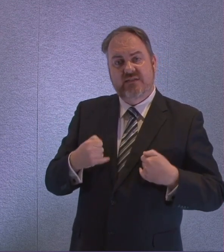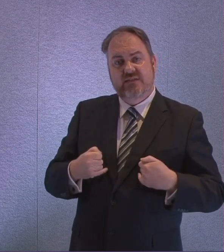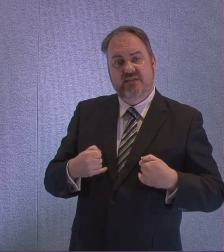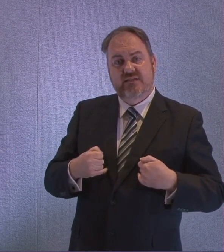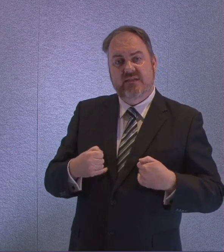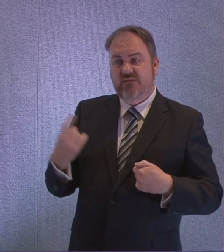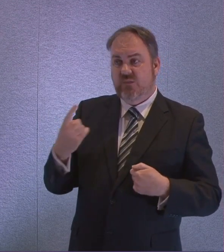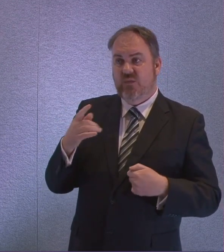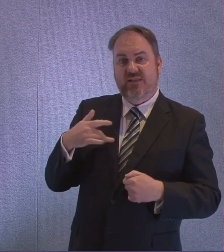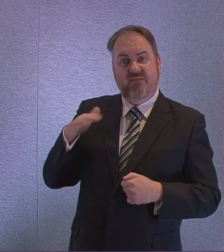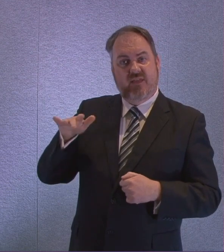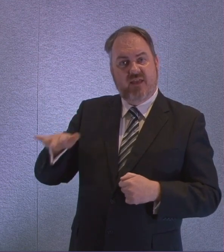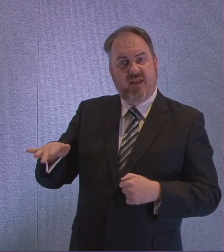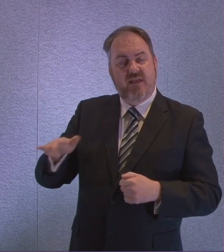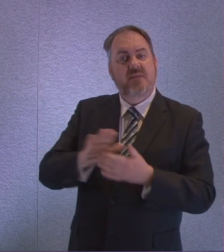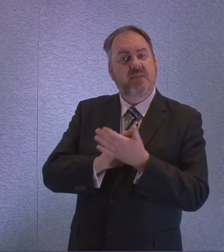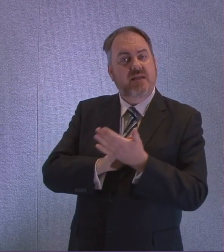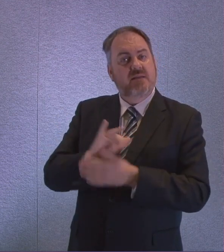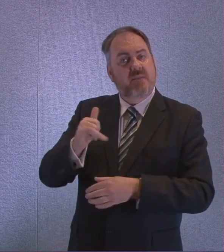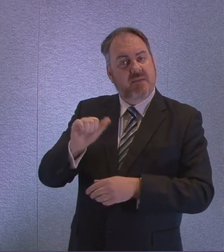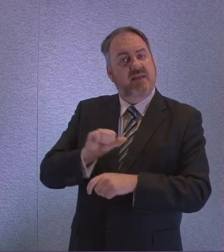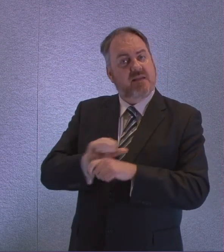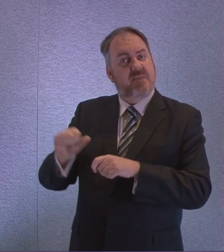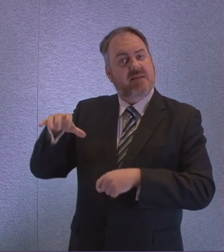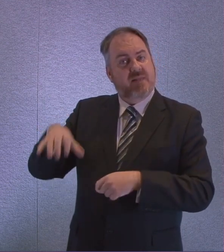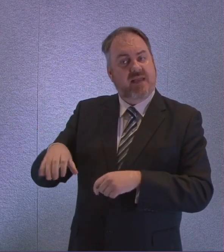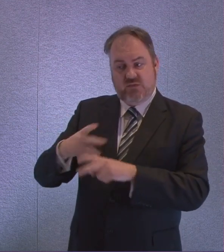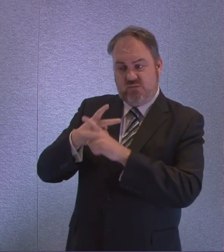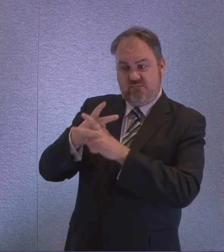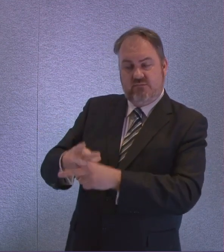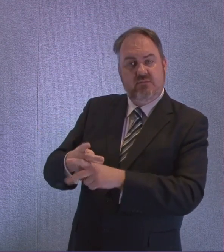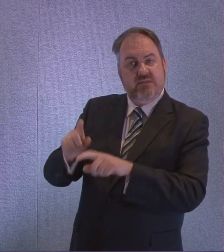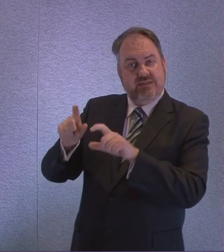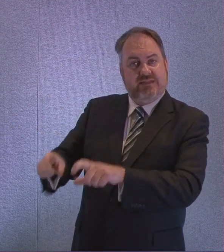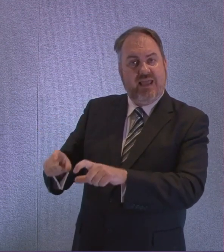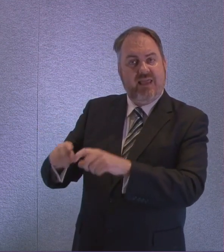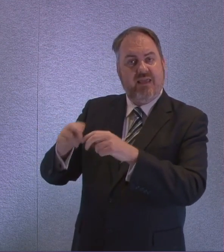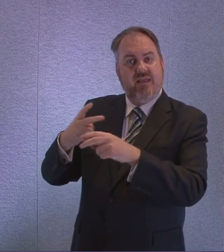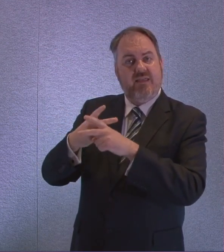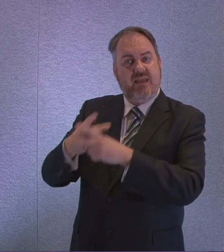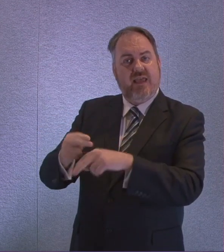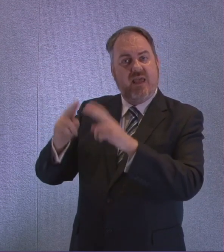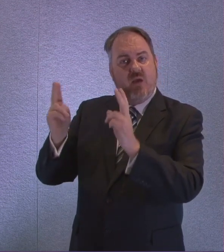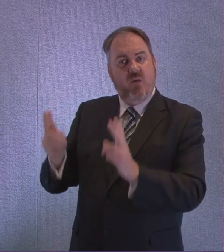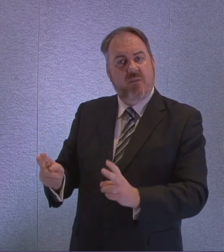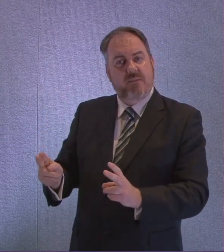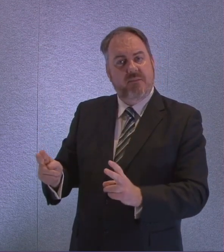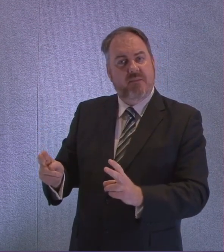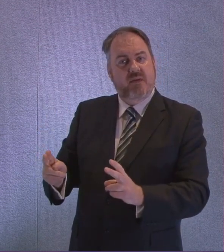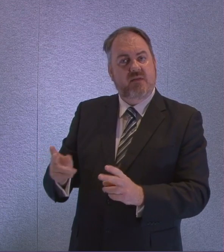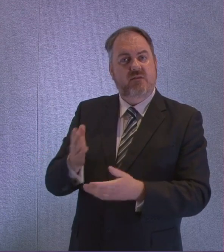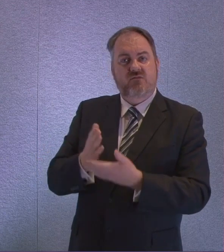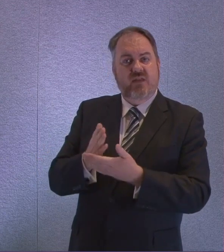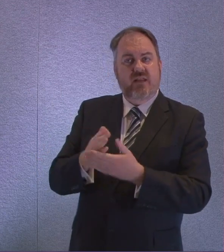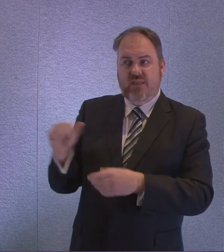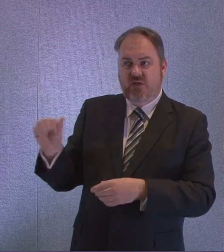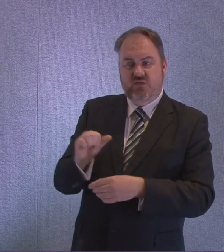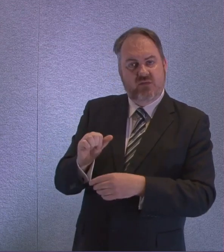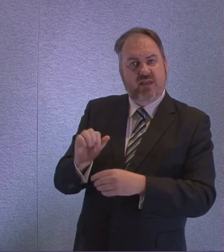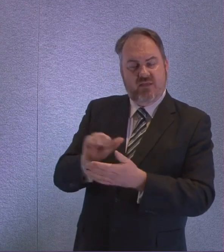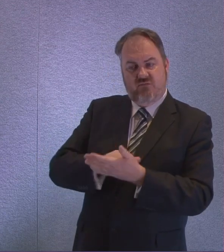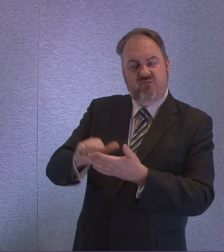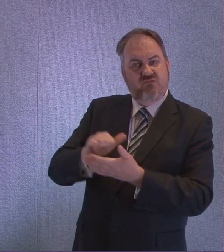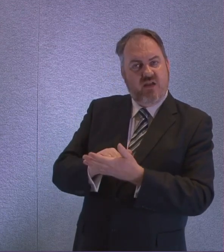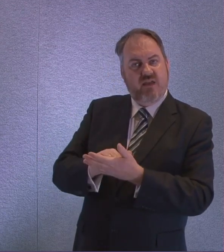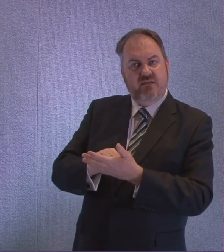home but that should not mean that they are deprived of the right health care just like everyone else does